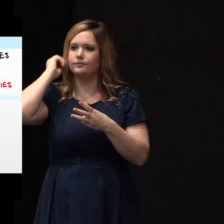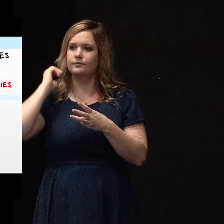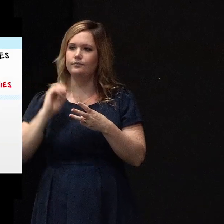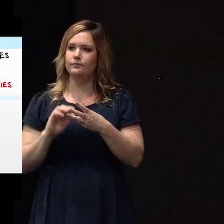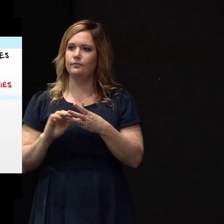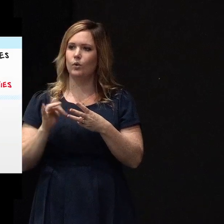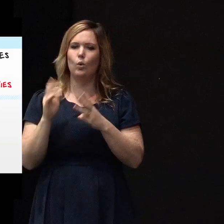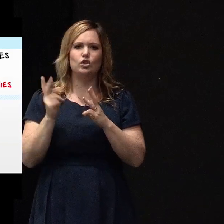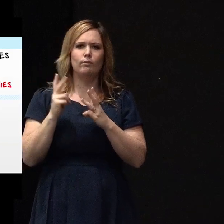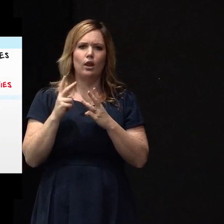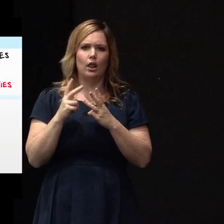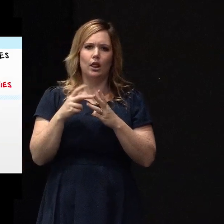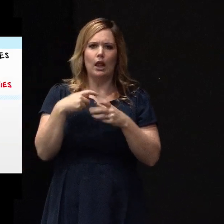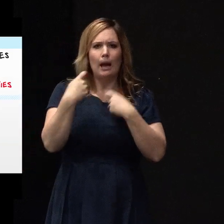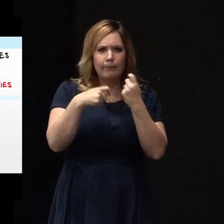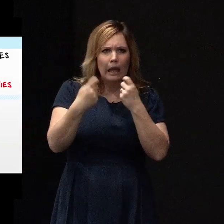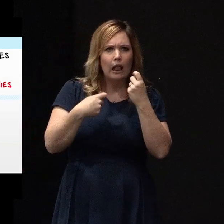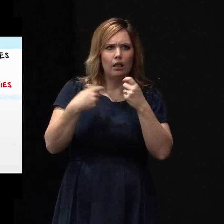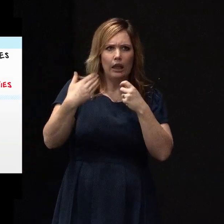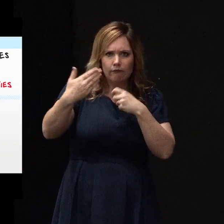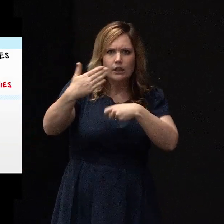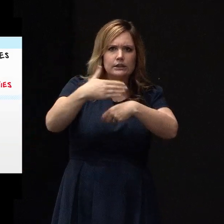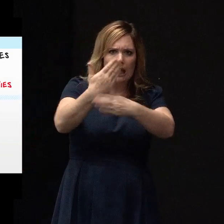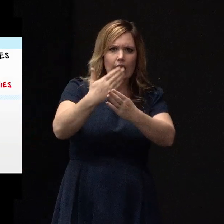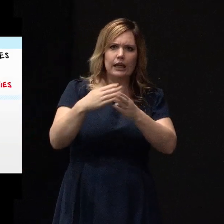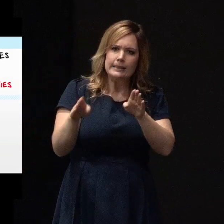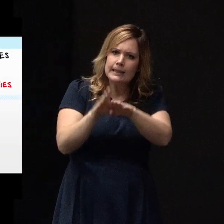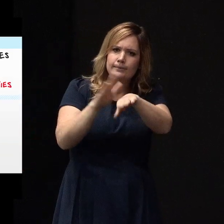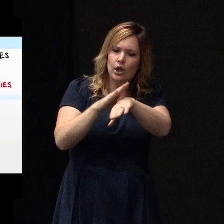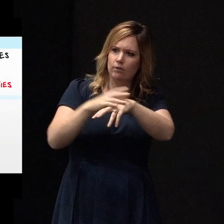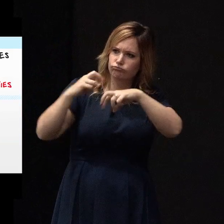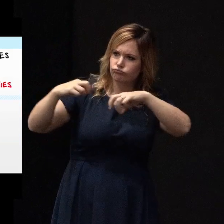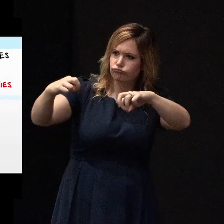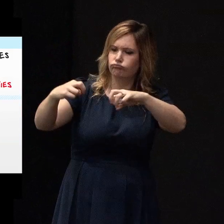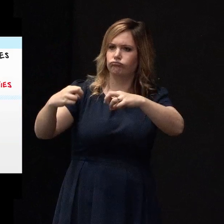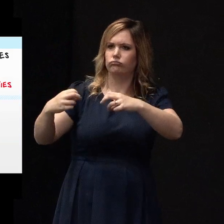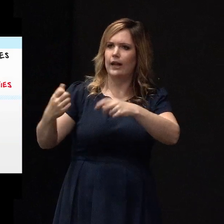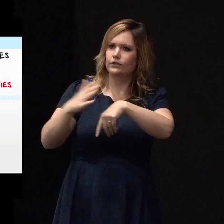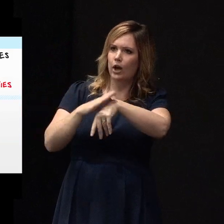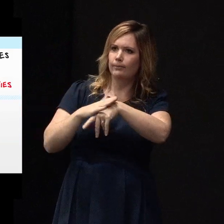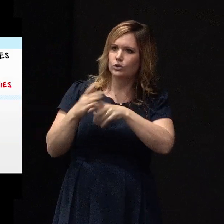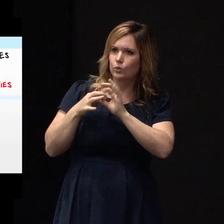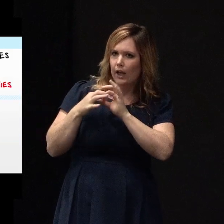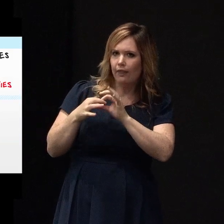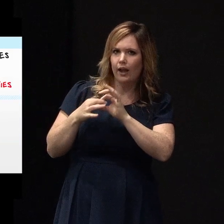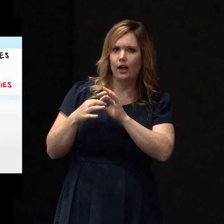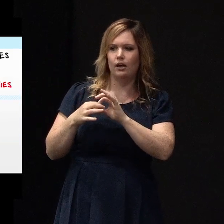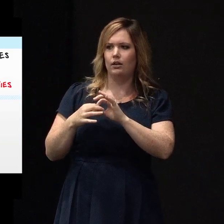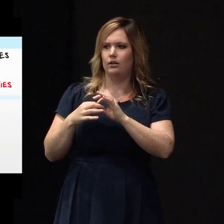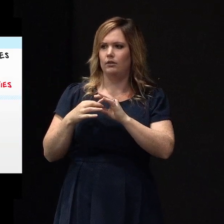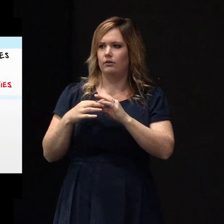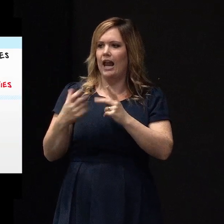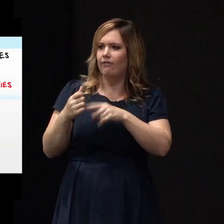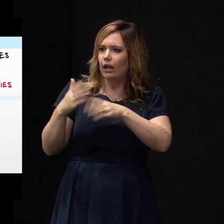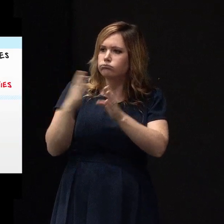routines of meals of talking together of taking stock of things of scheduling private